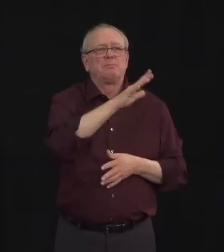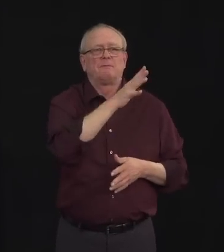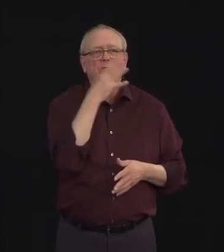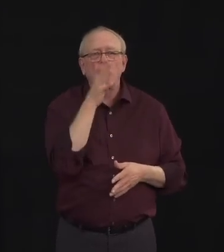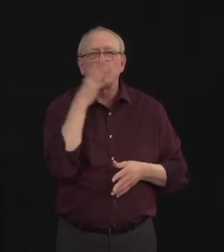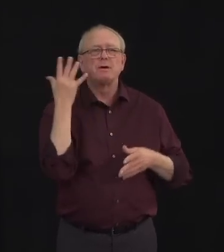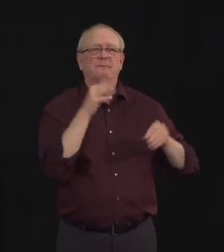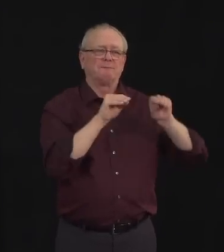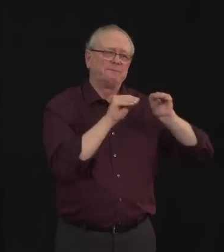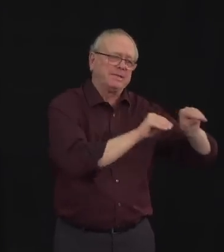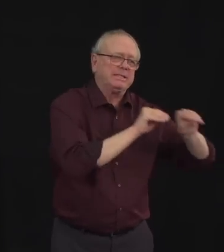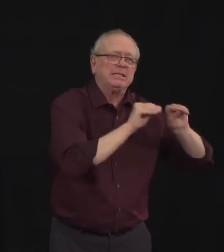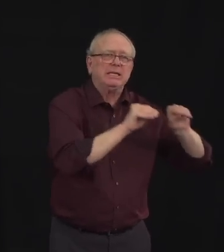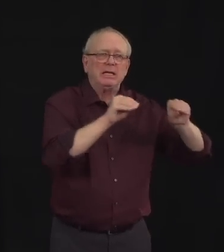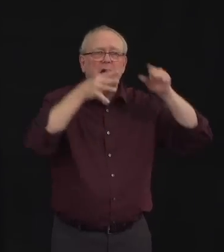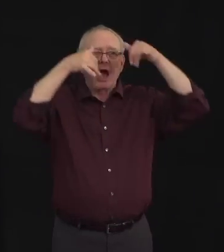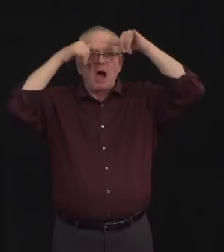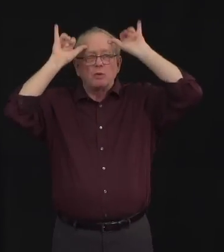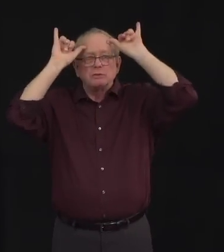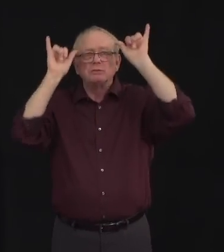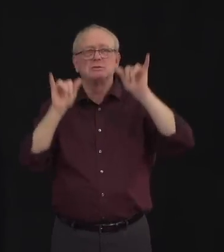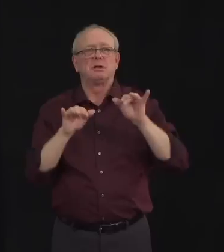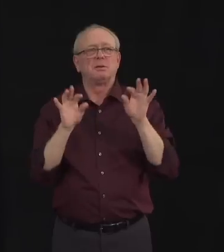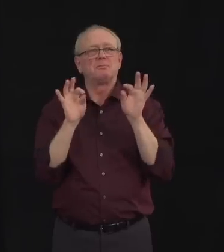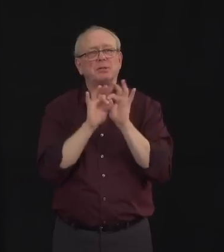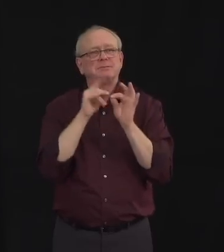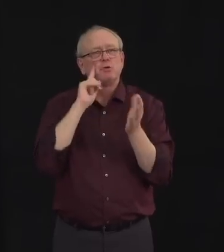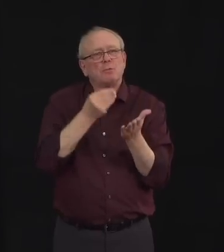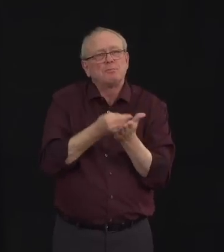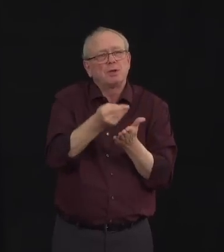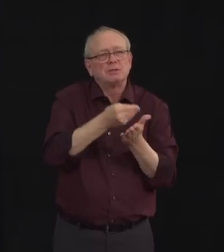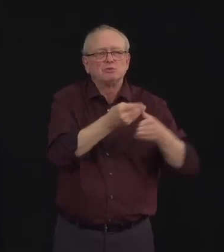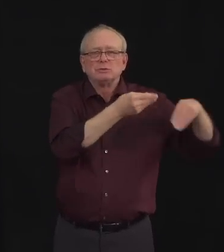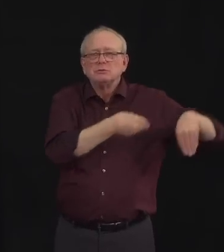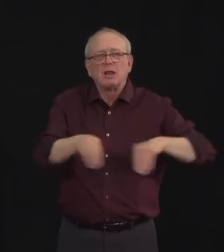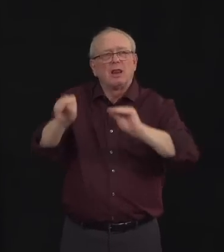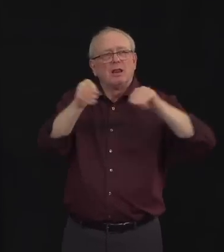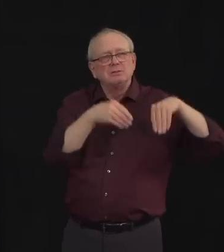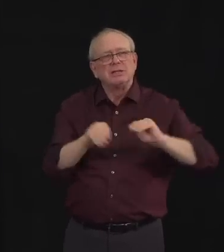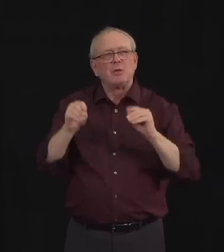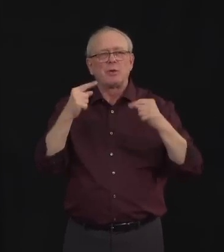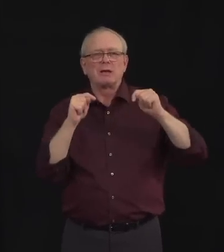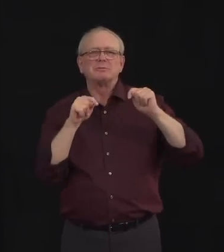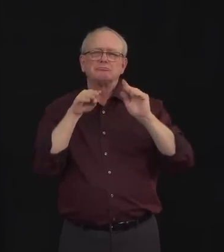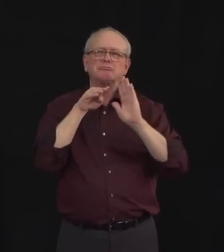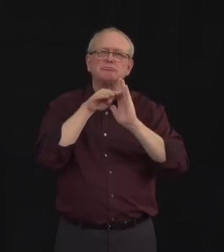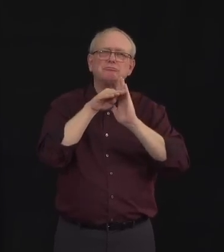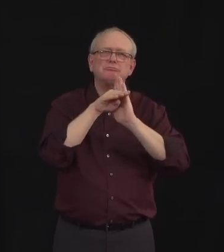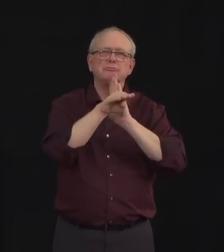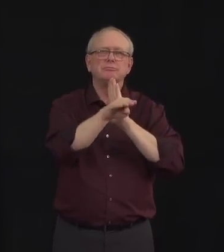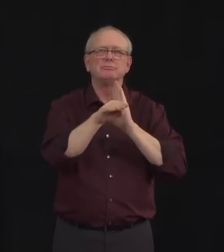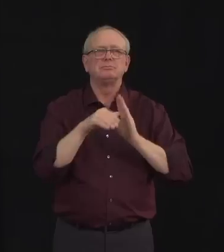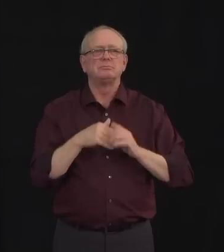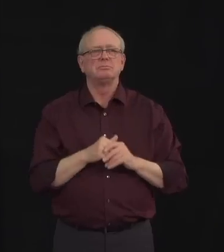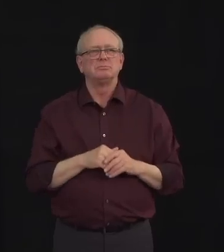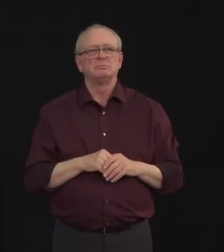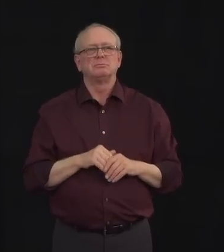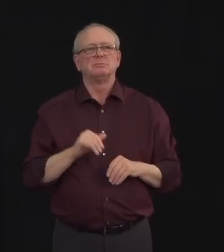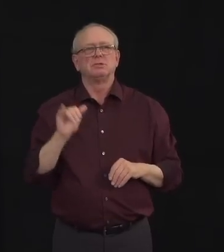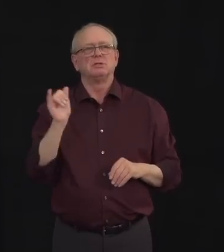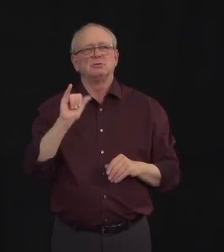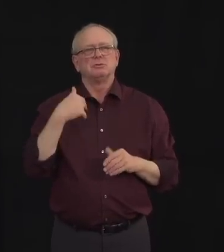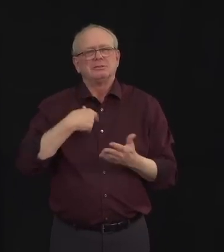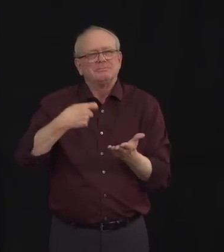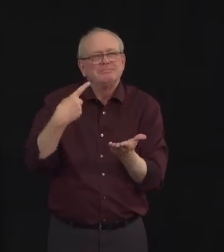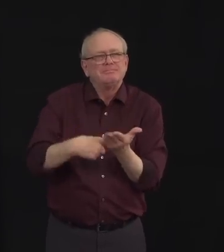industry. And as the Premier also mentioned, we are in talks with Saskatchewan and Manitoba to be able to administer this program